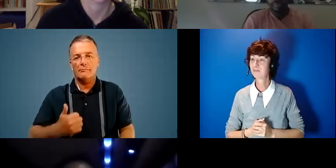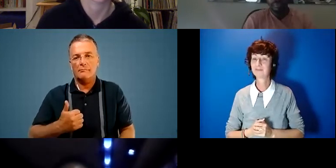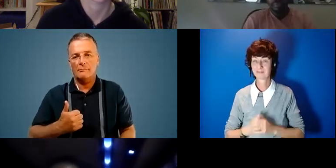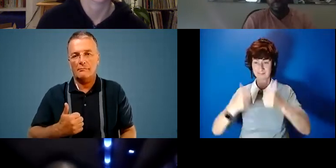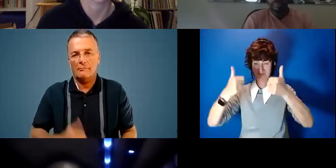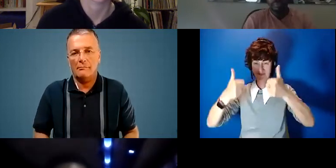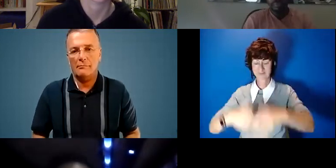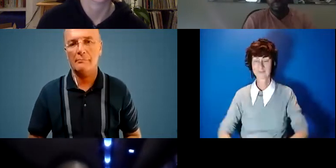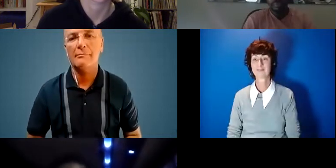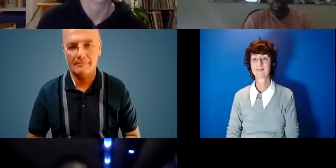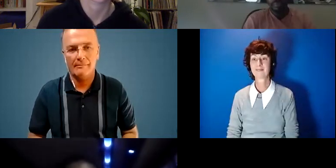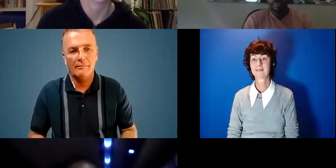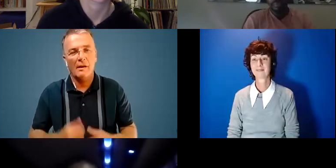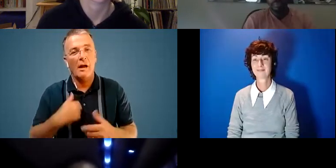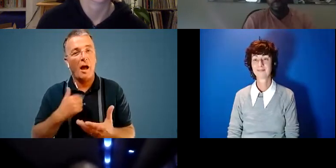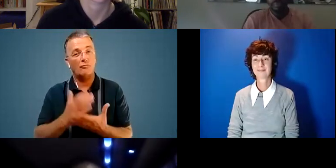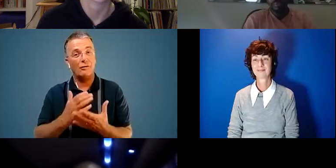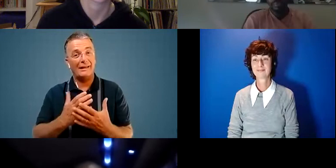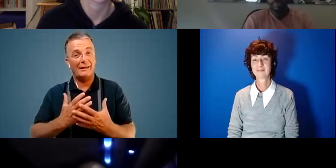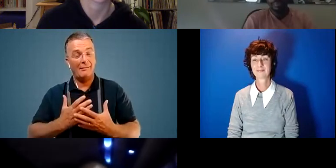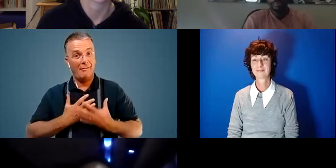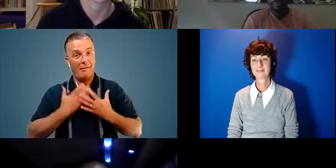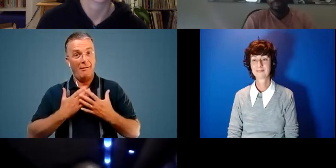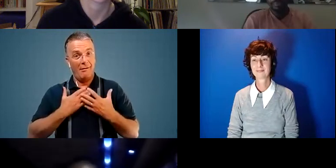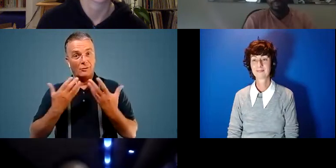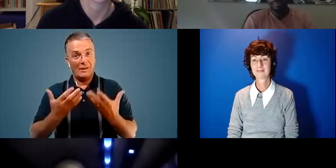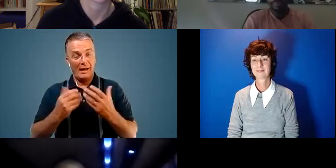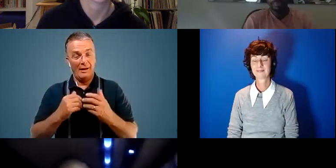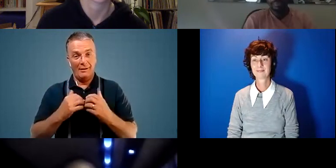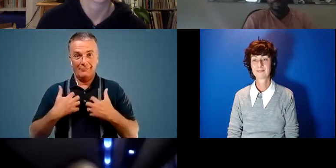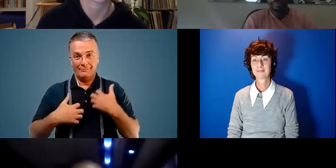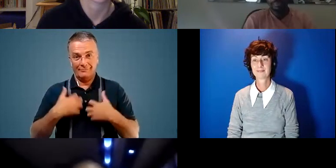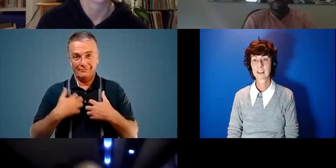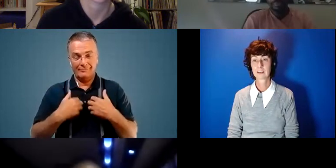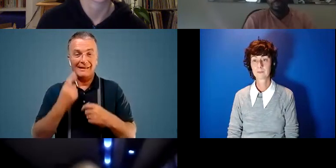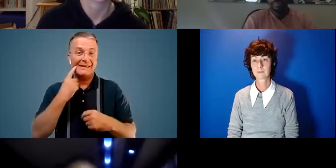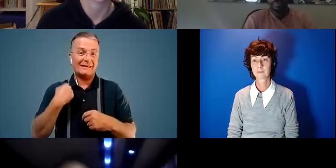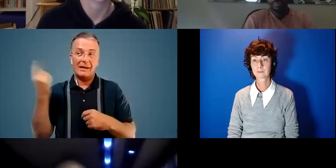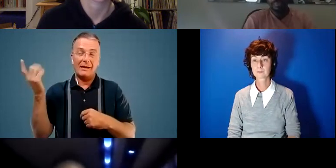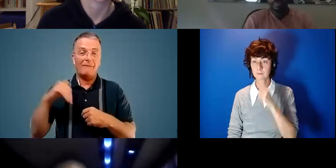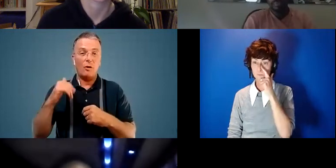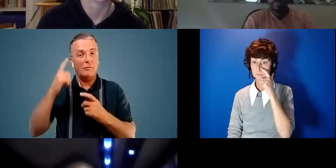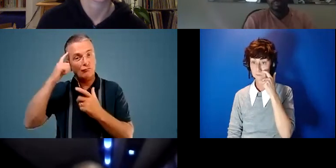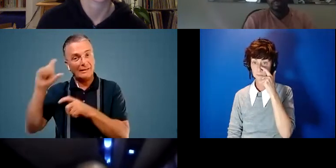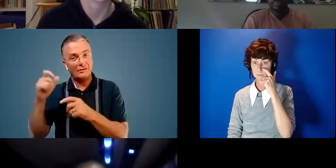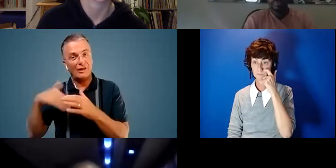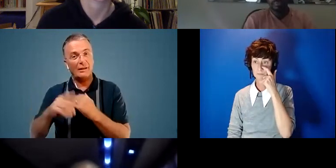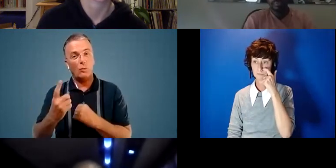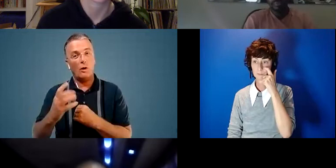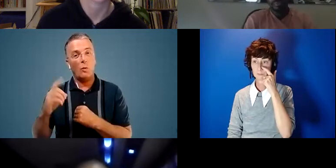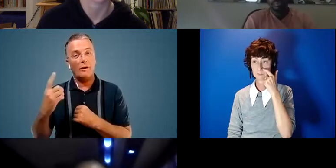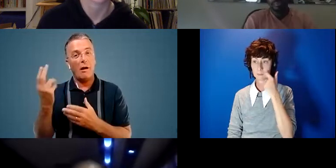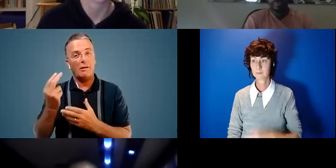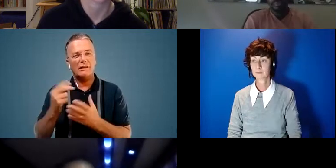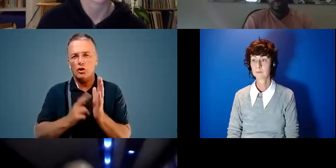um i'm really buoyed up today i have come yesterday from an amazing residential at 101 arts in